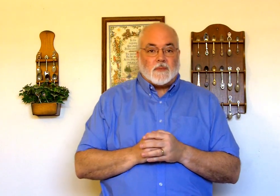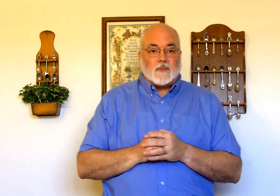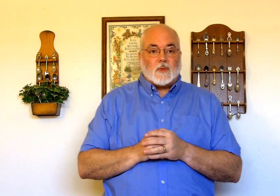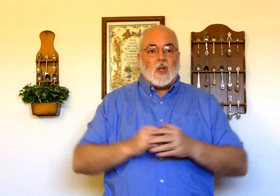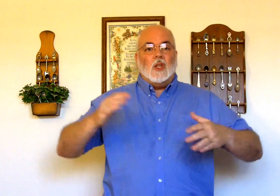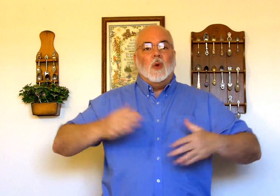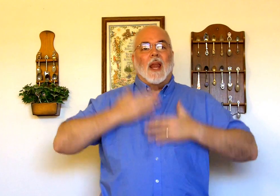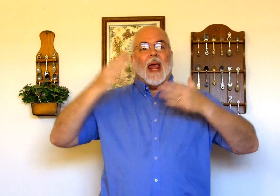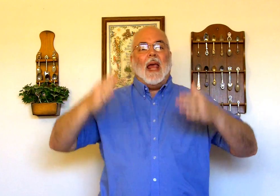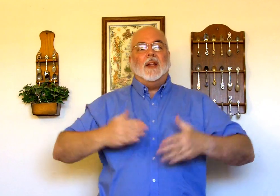A little glad